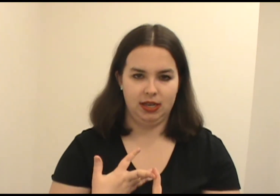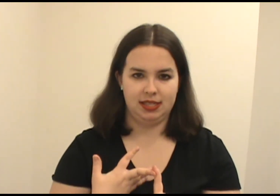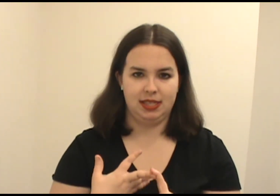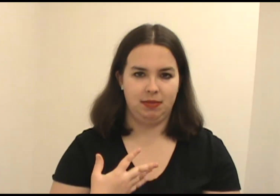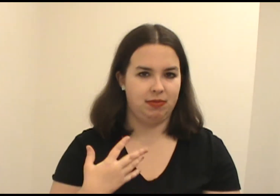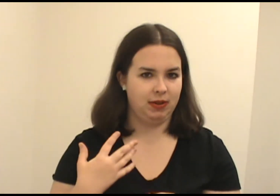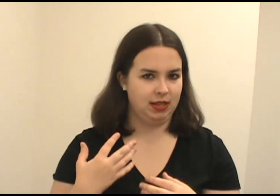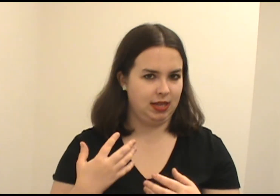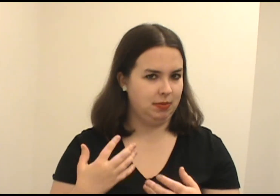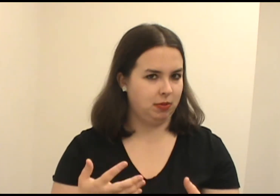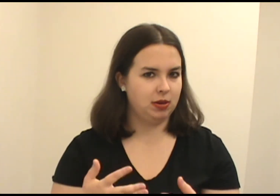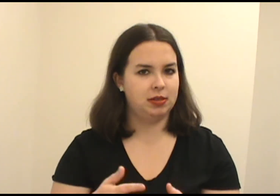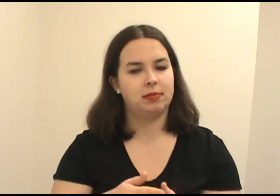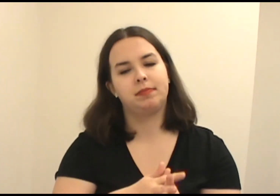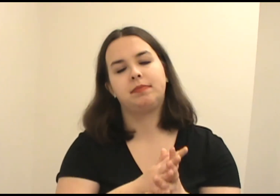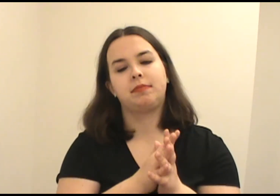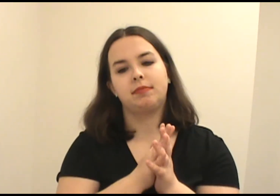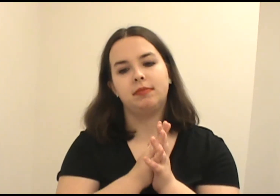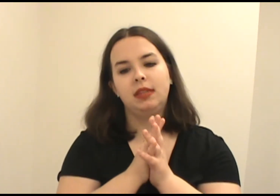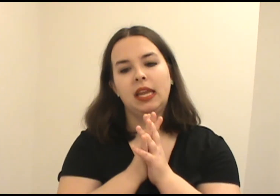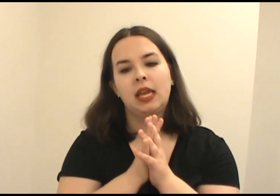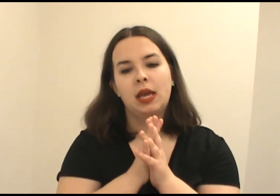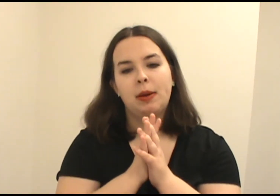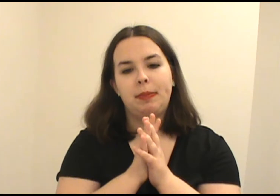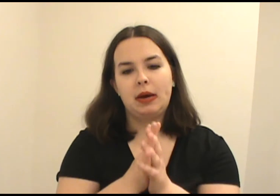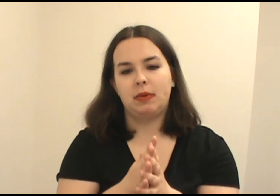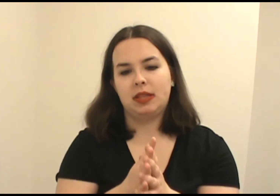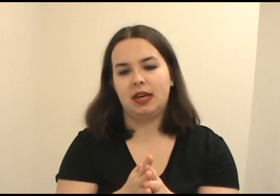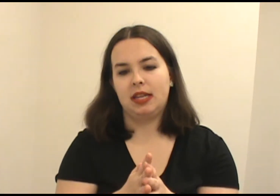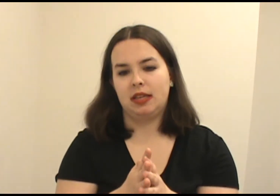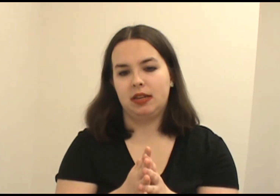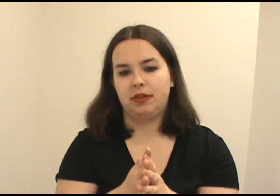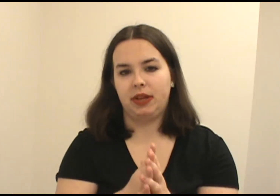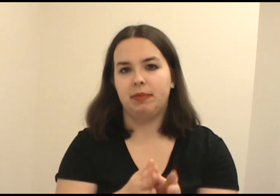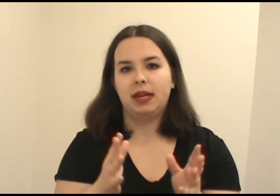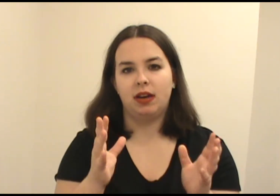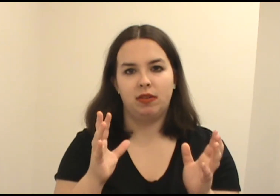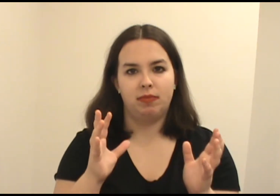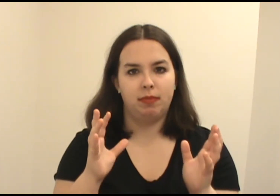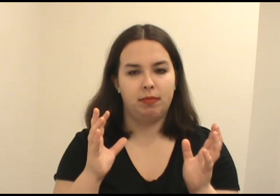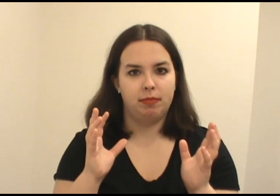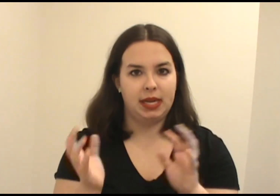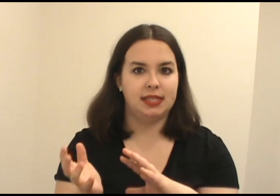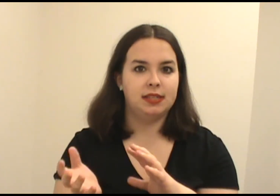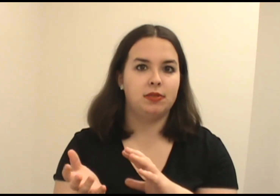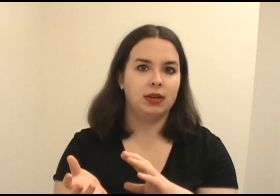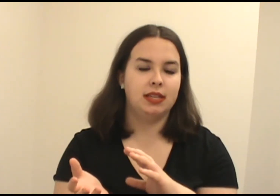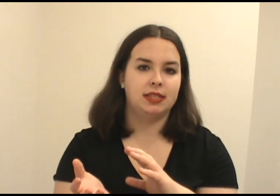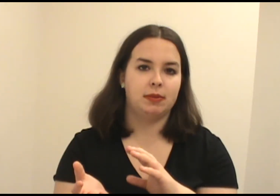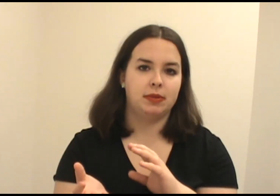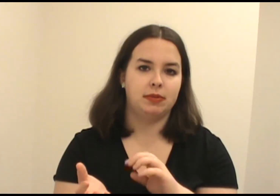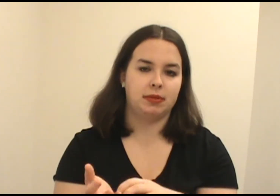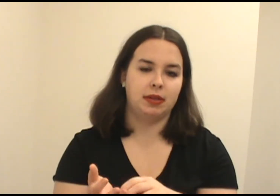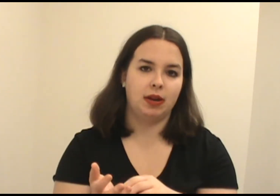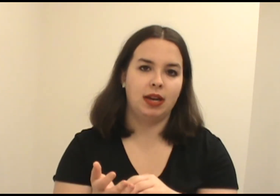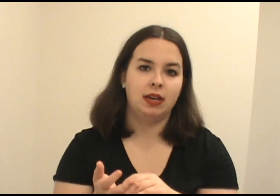it seemed fairly important. But with that, the development of Maisie's story in this episode was really great.